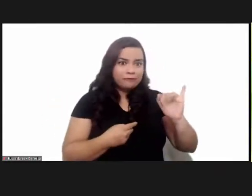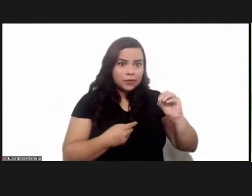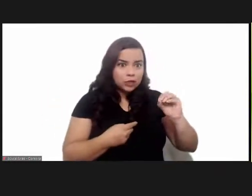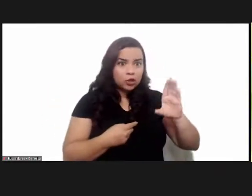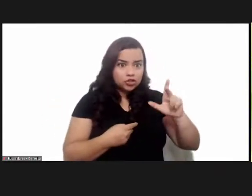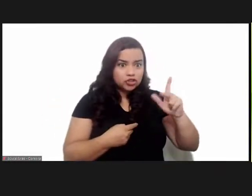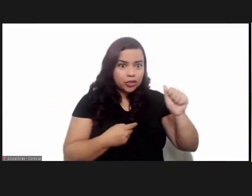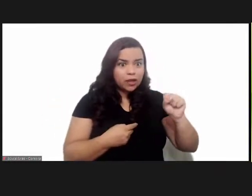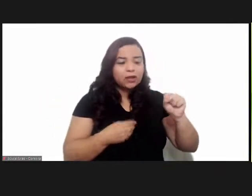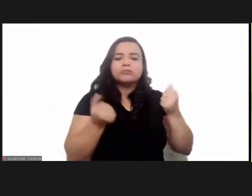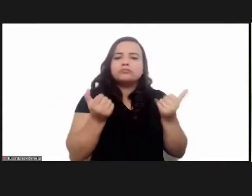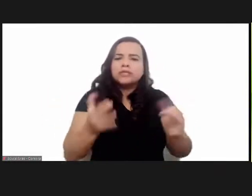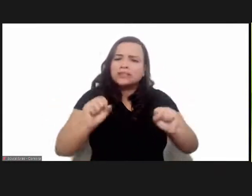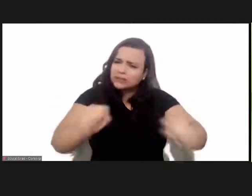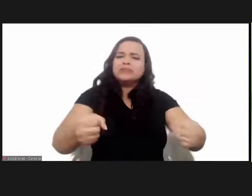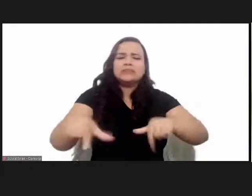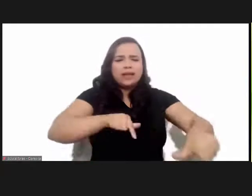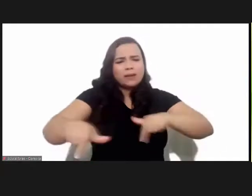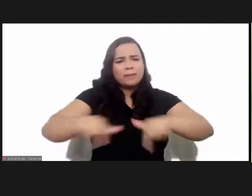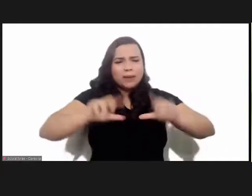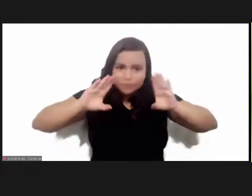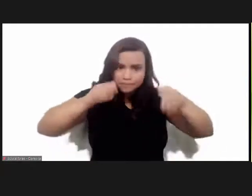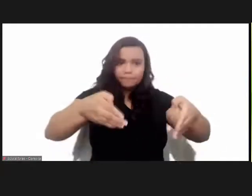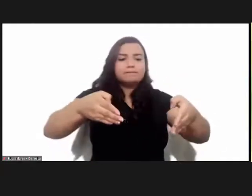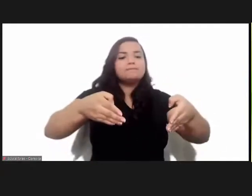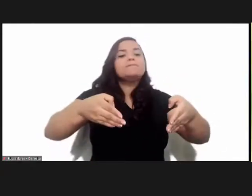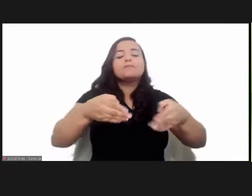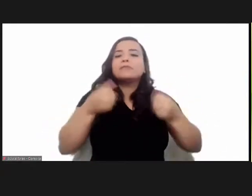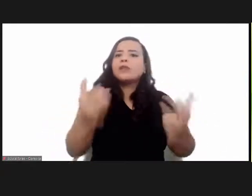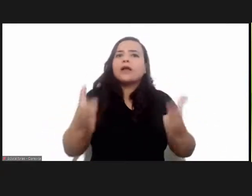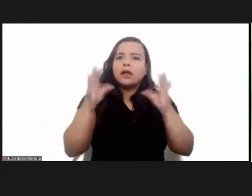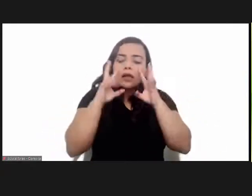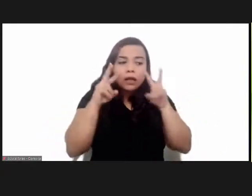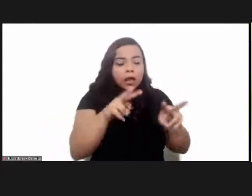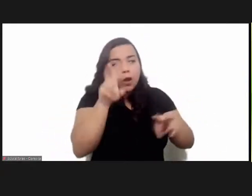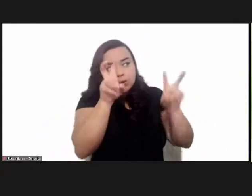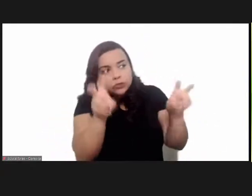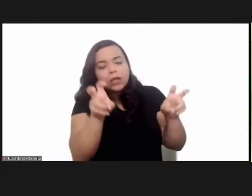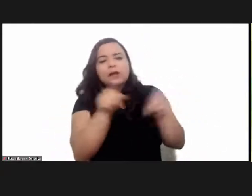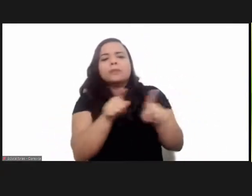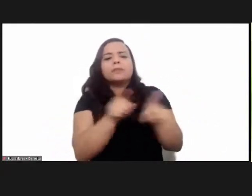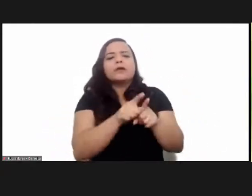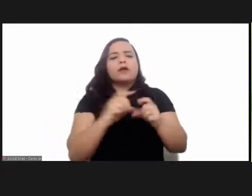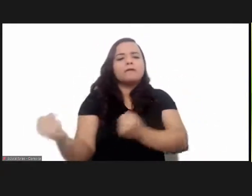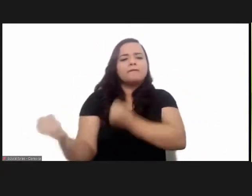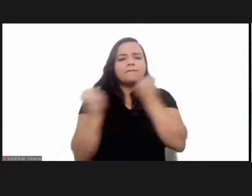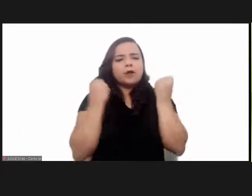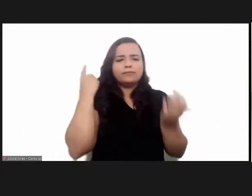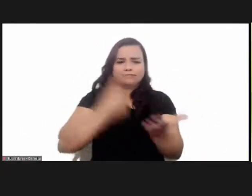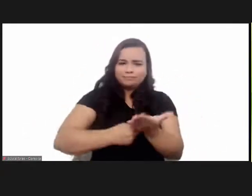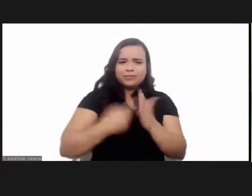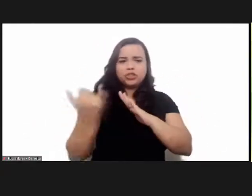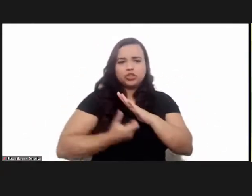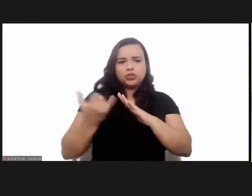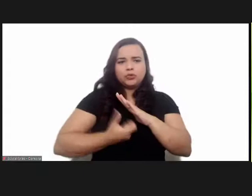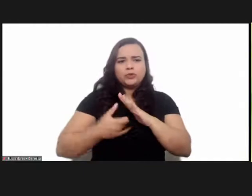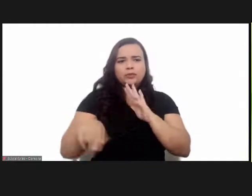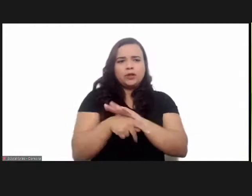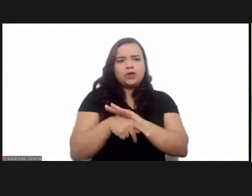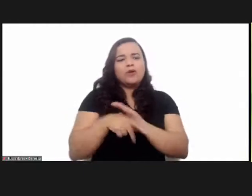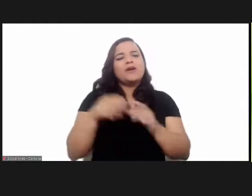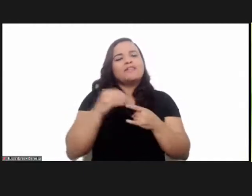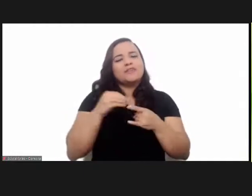visibility to this theme, seeking to consolidate the progress in this field and especially to strengthen the institutional commitment by